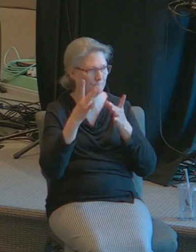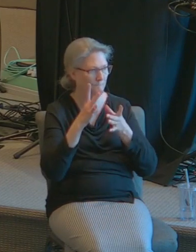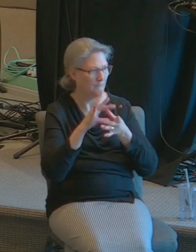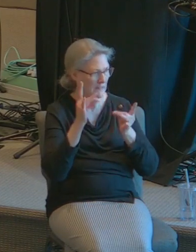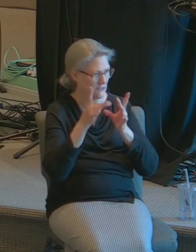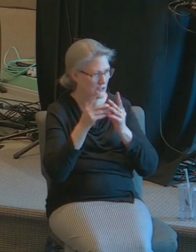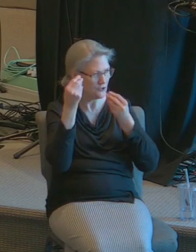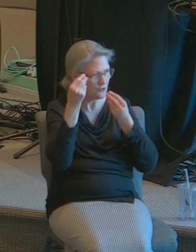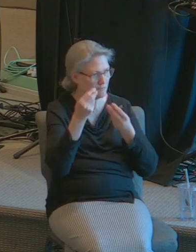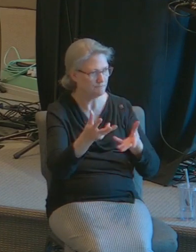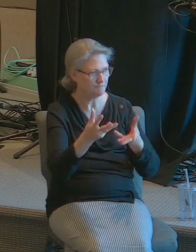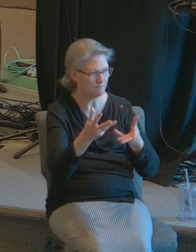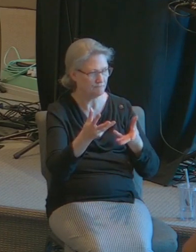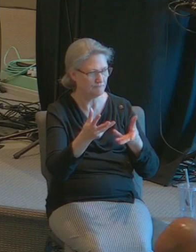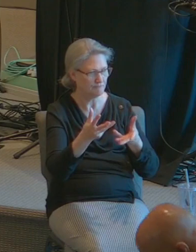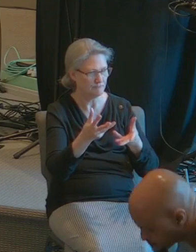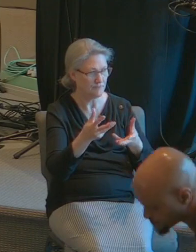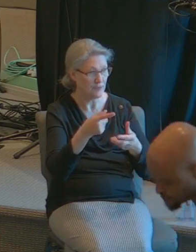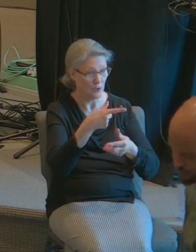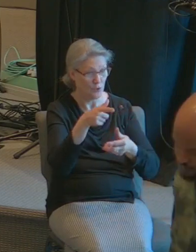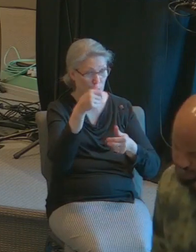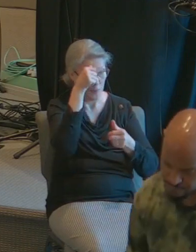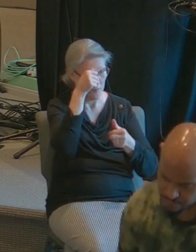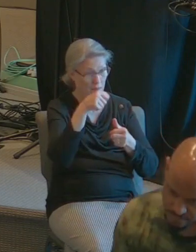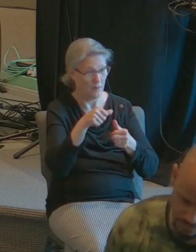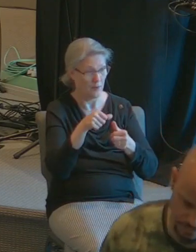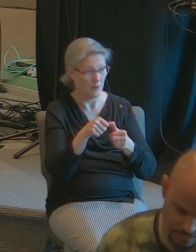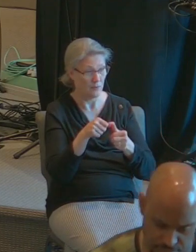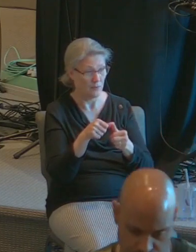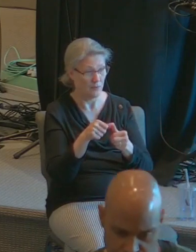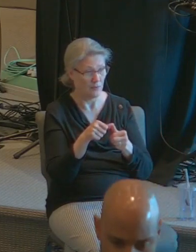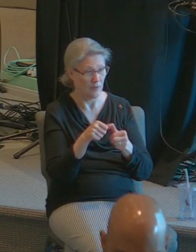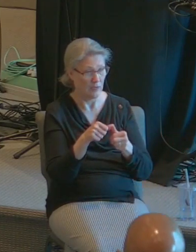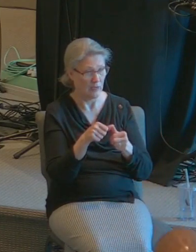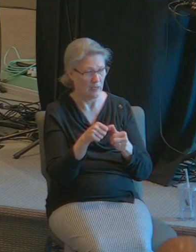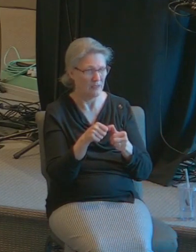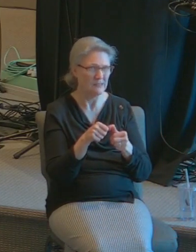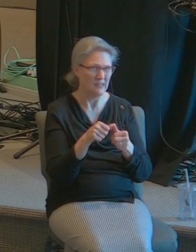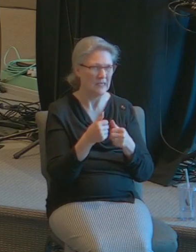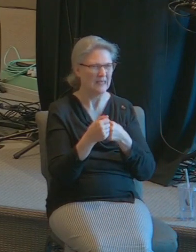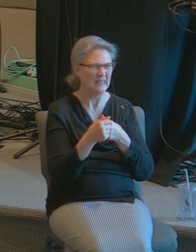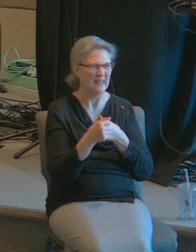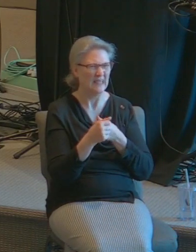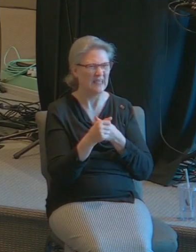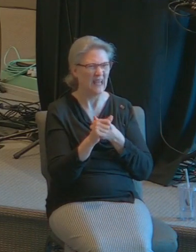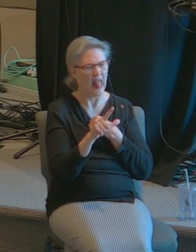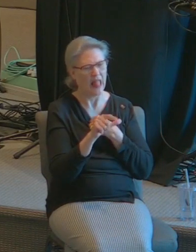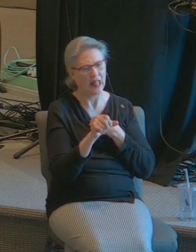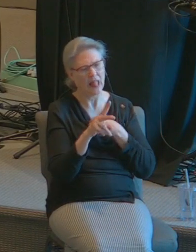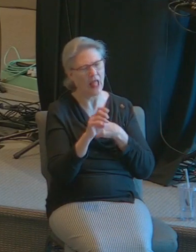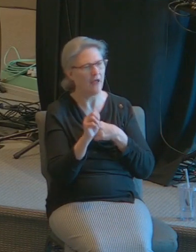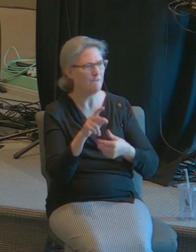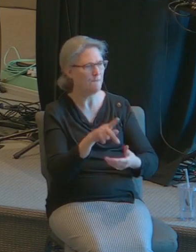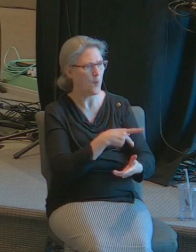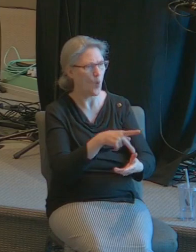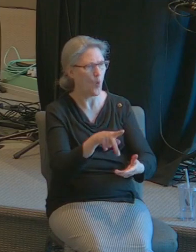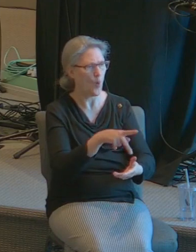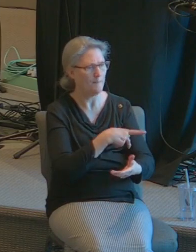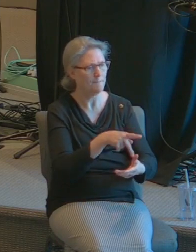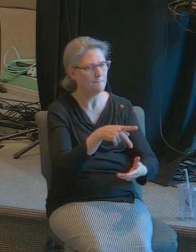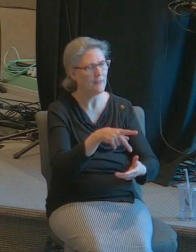do you remember the love poem that Elizabeth Browning wrote